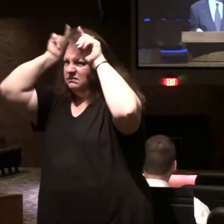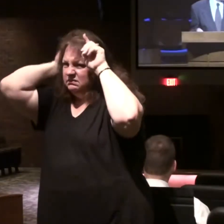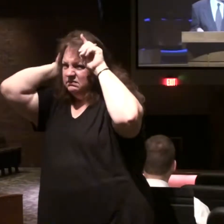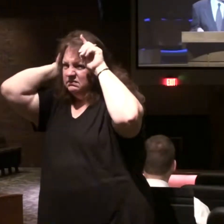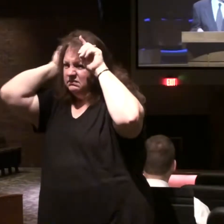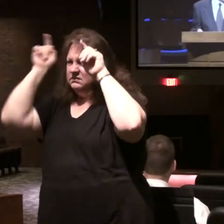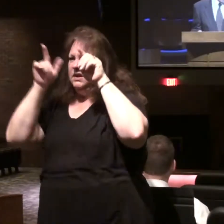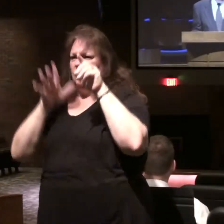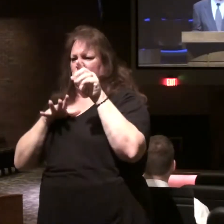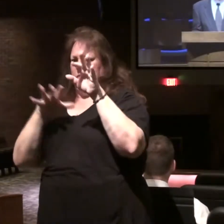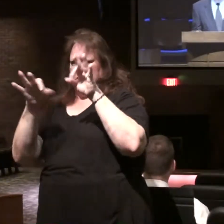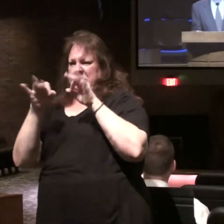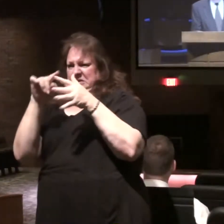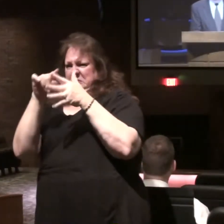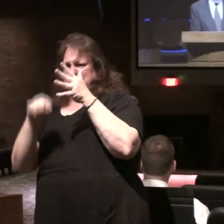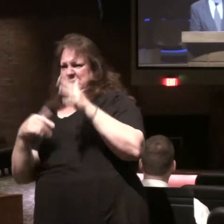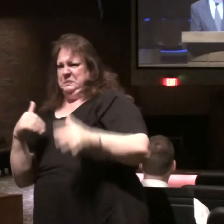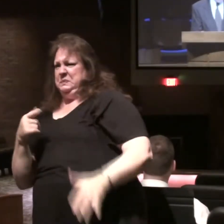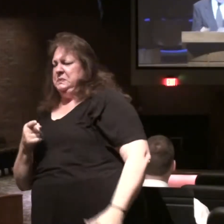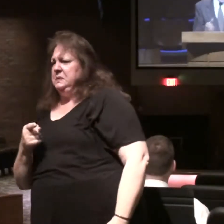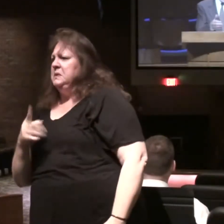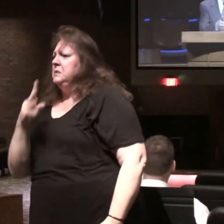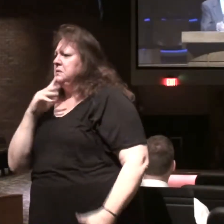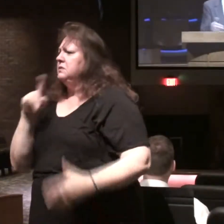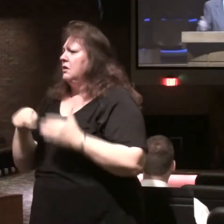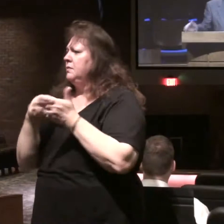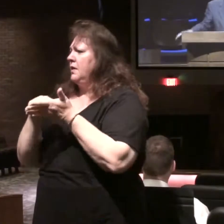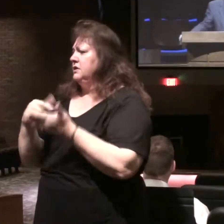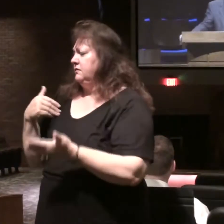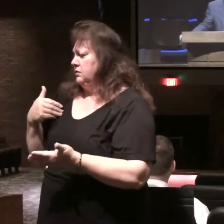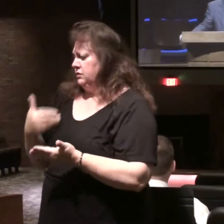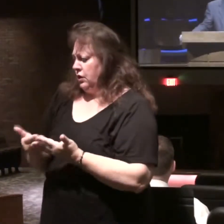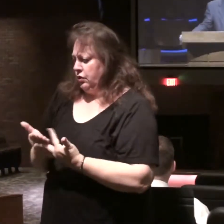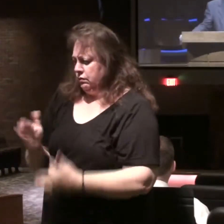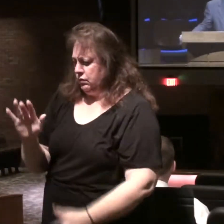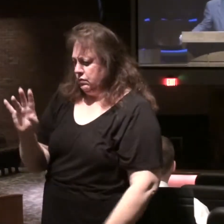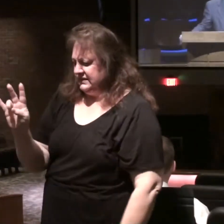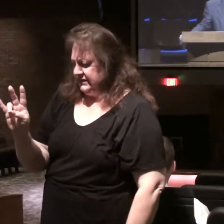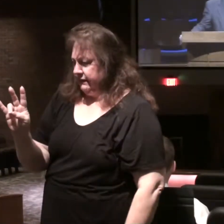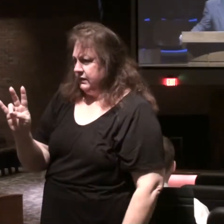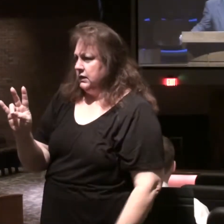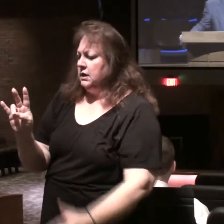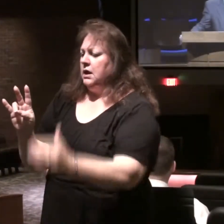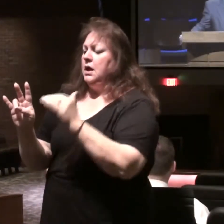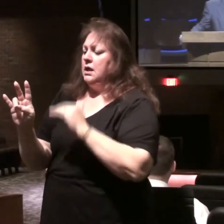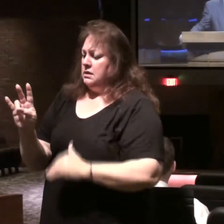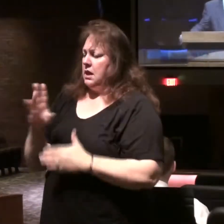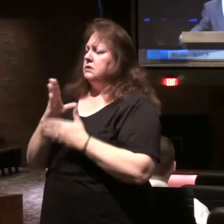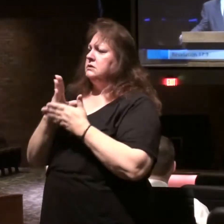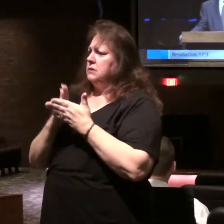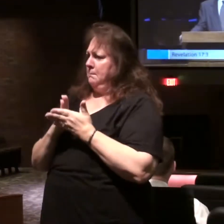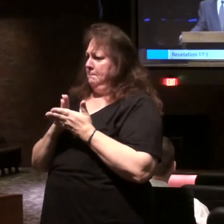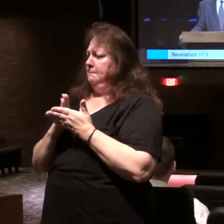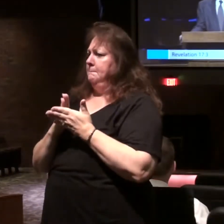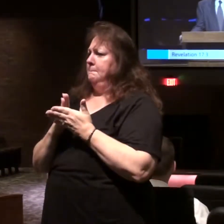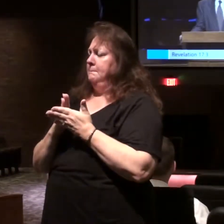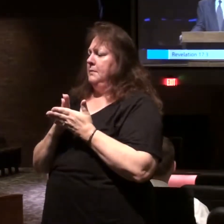this woman, and we talked about these verses down through verse 7. And then we looked at some of the